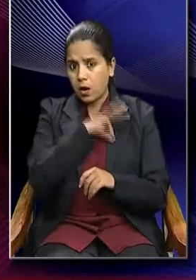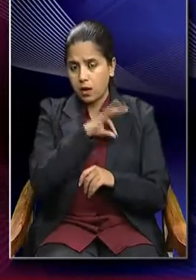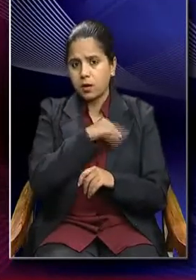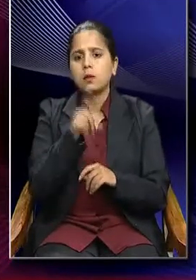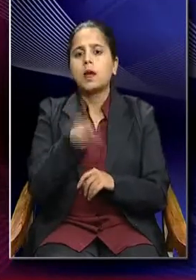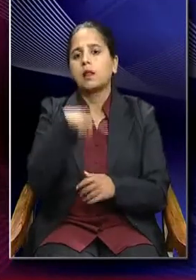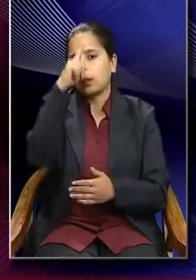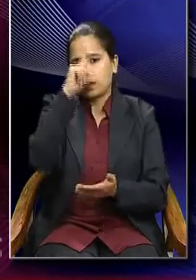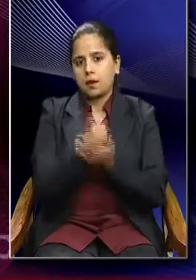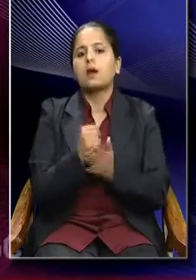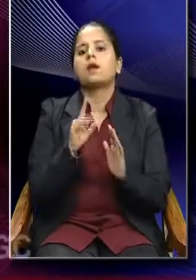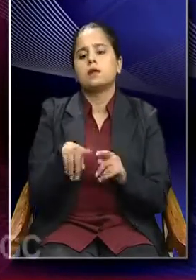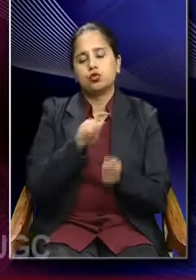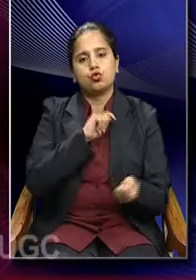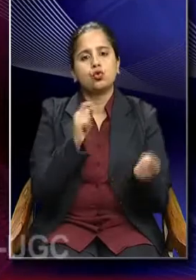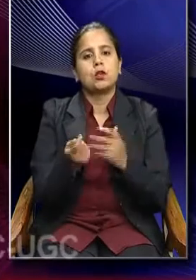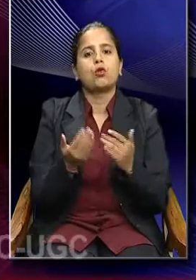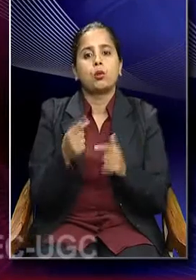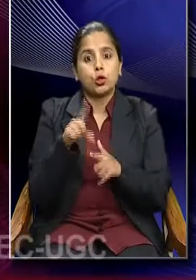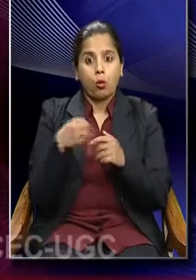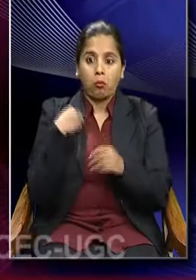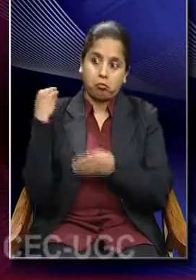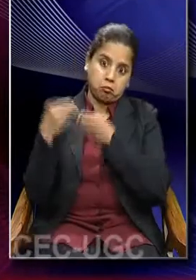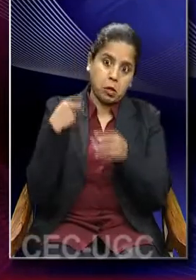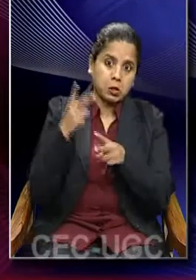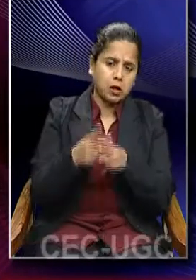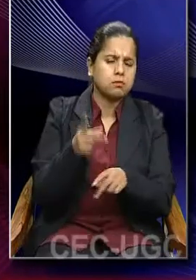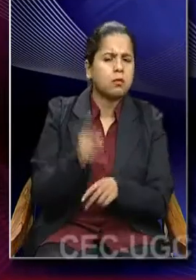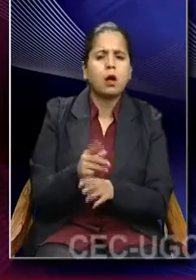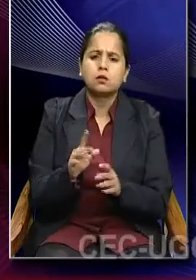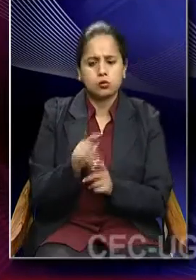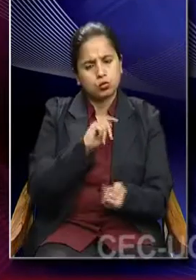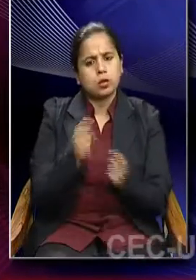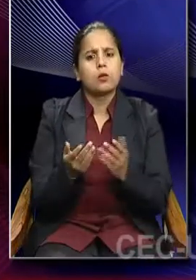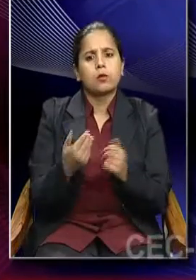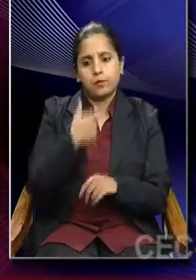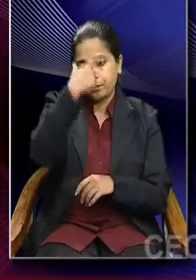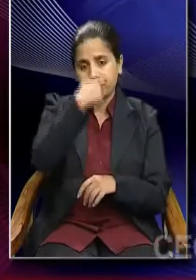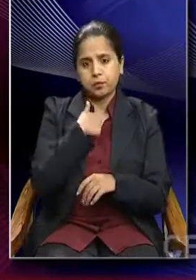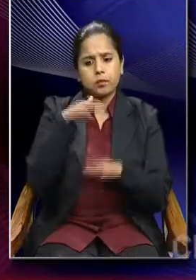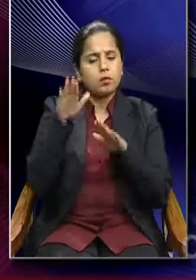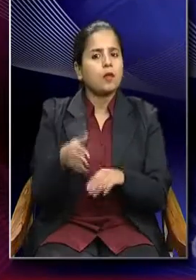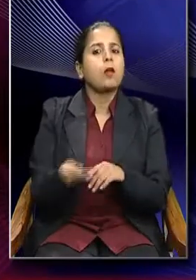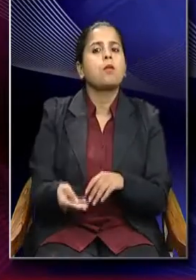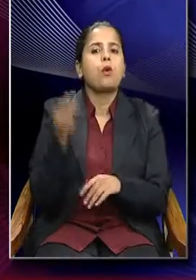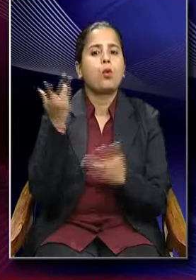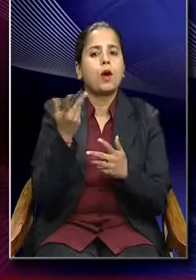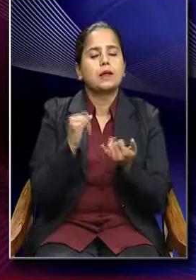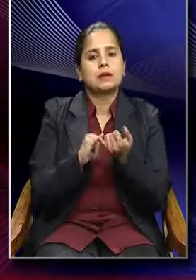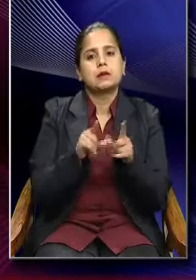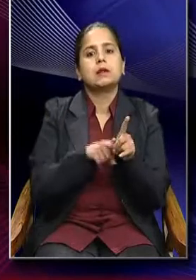a decision to change the occupation. Individuals rely heavily on symbols